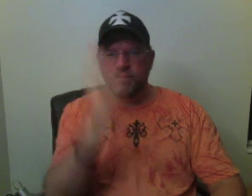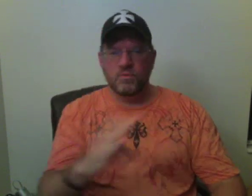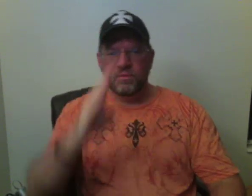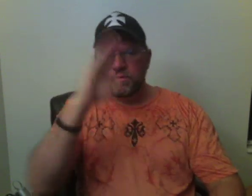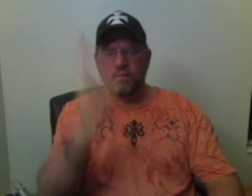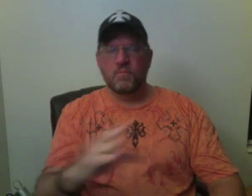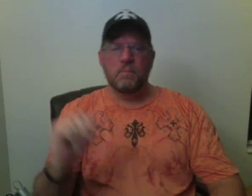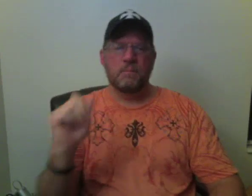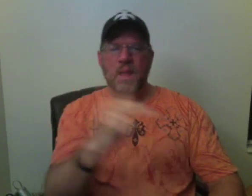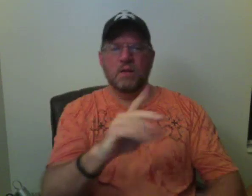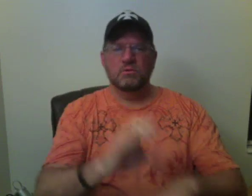for the new condos.